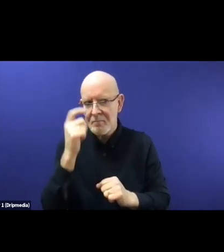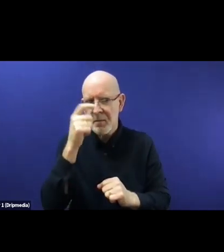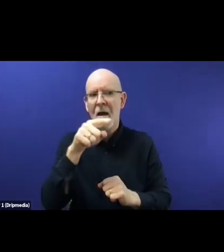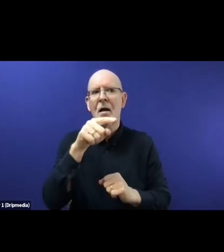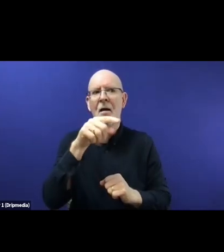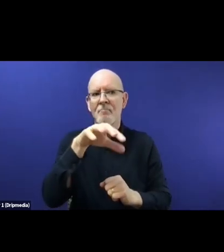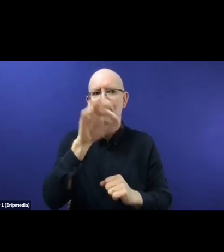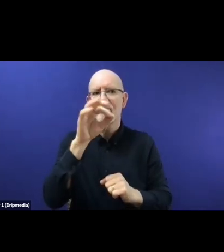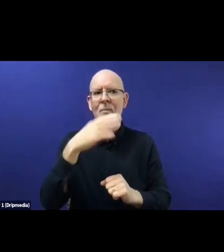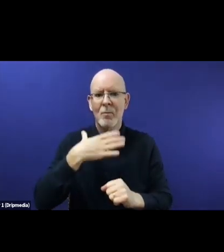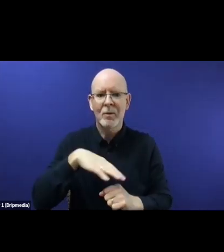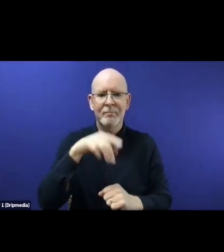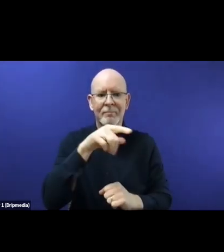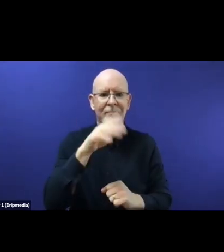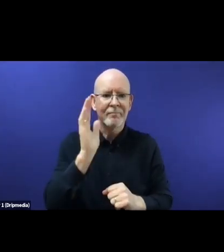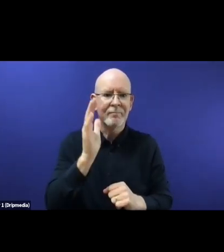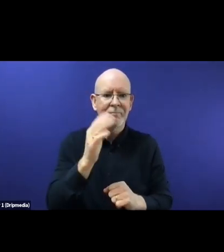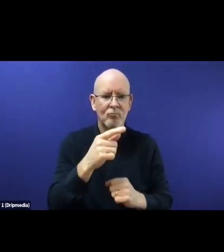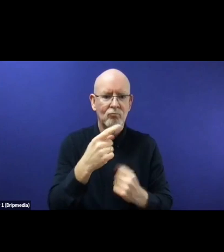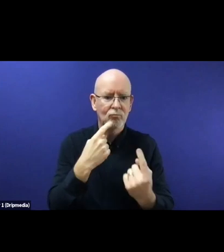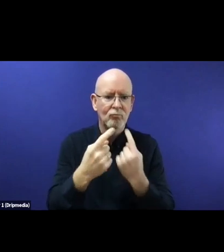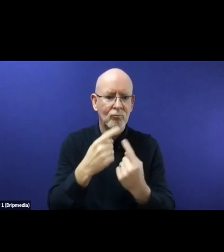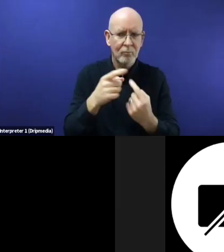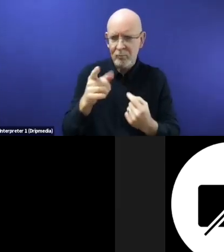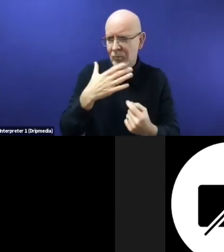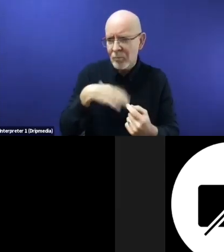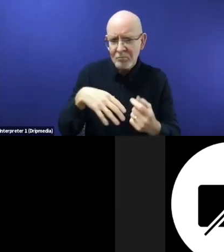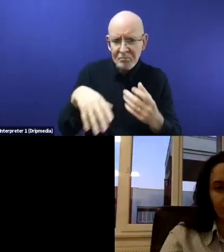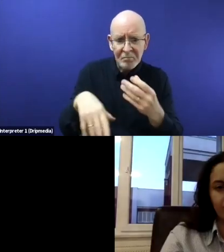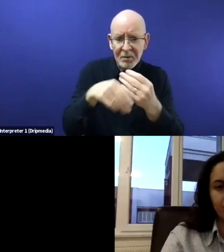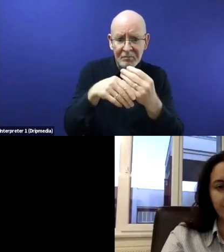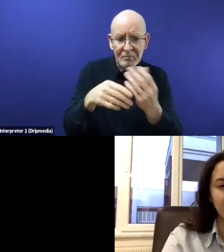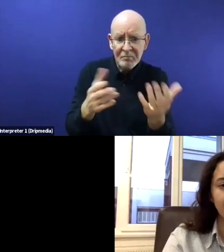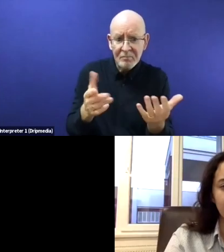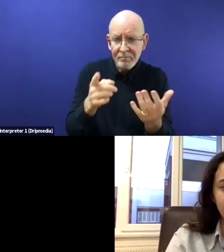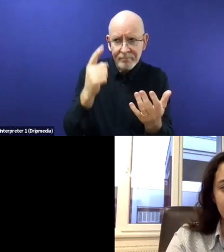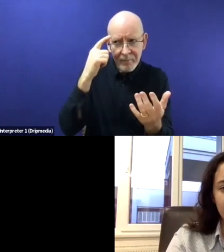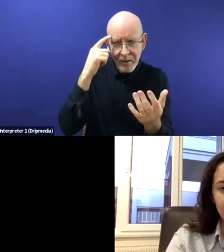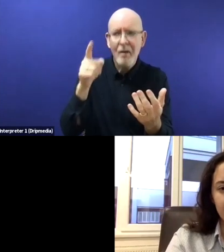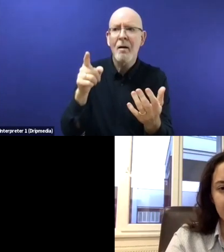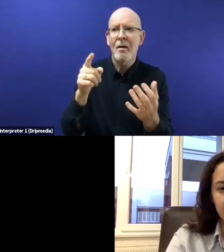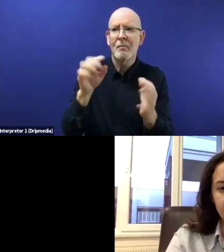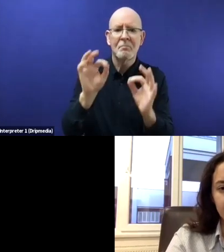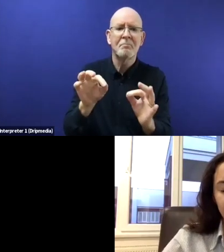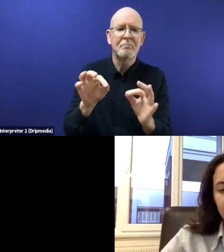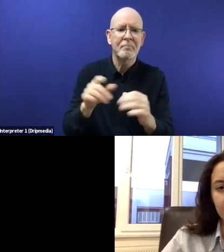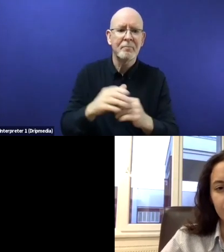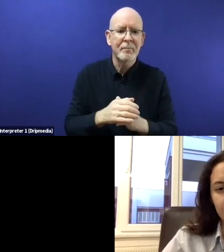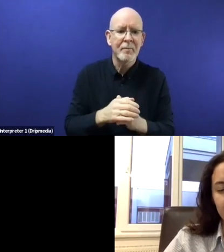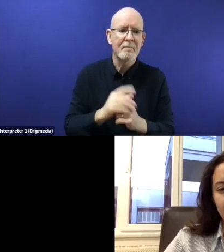Meltem Ineli Jr. from Suleyman Demirel University. Meltem, you have worked extensively on EU-Turkey relations on asylum, and